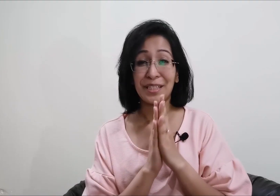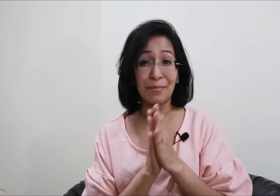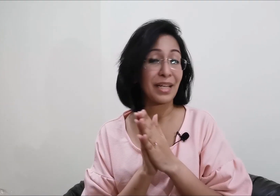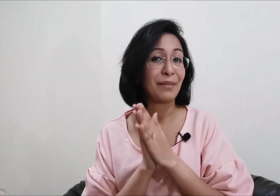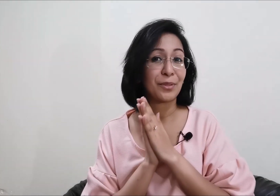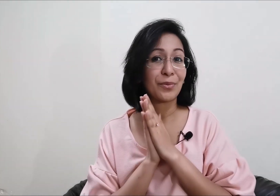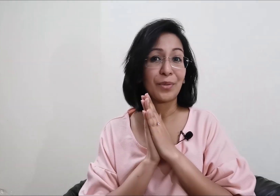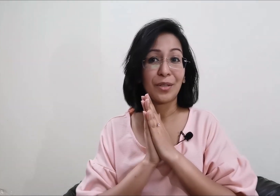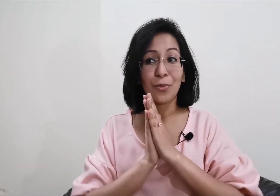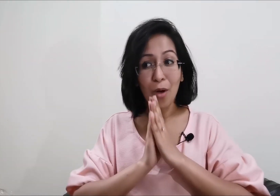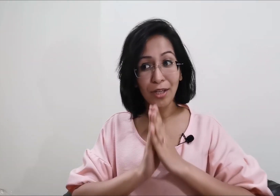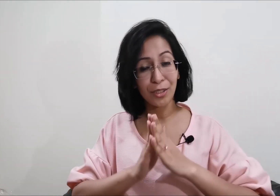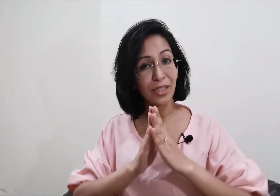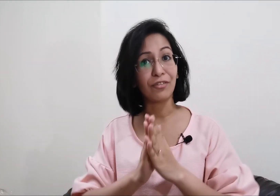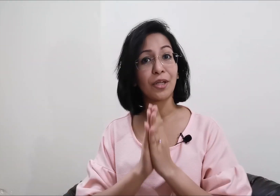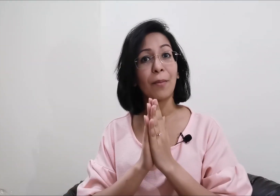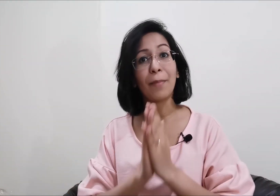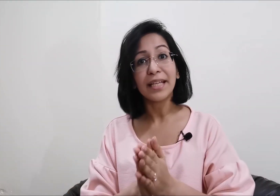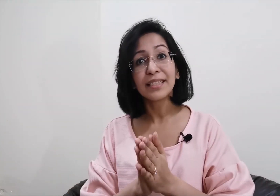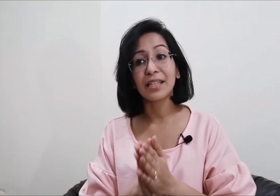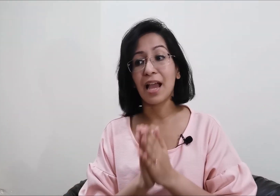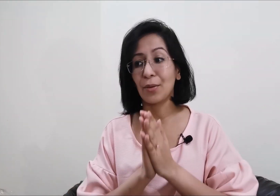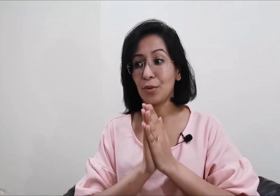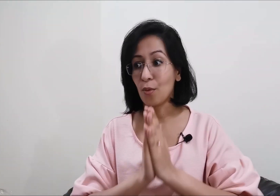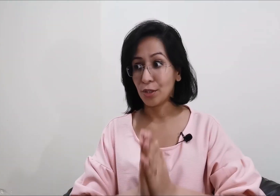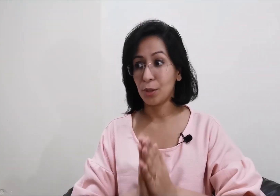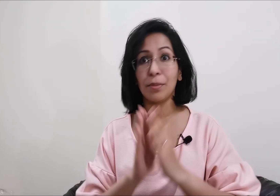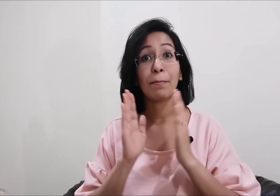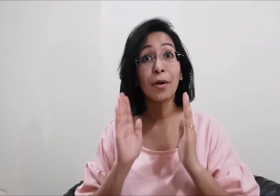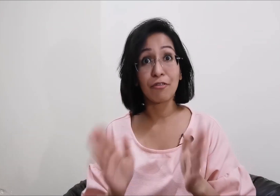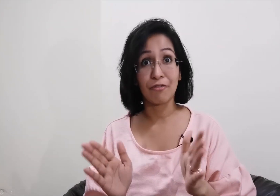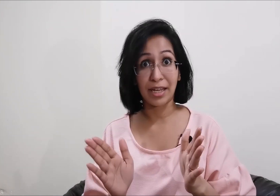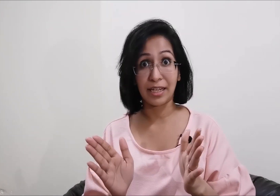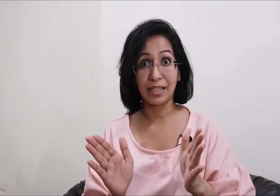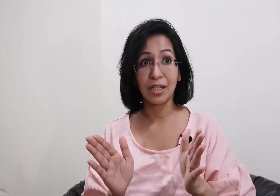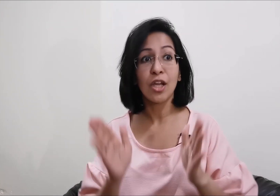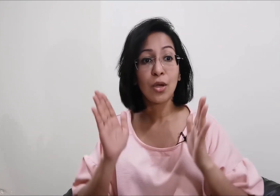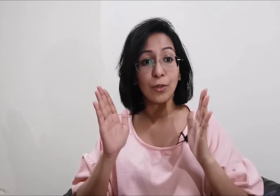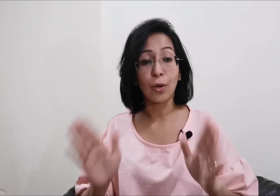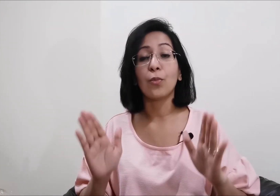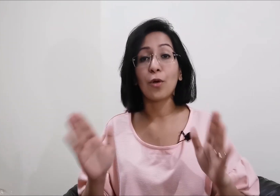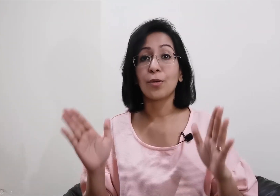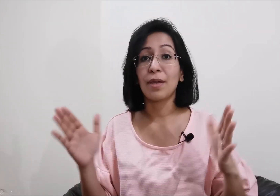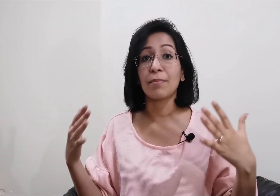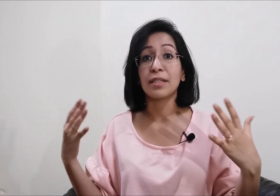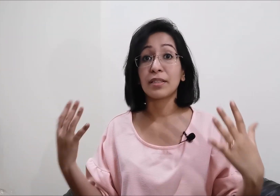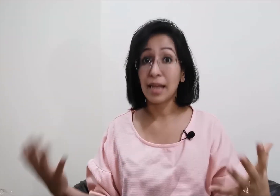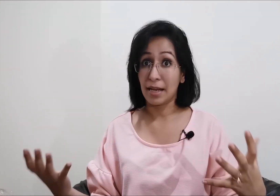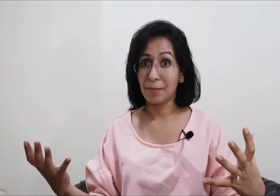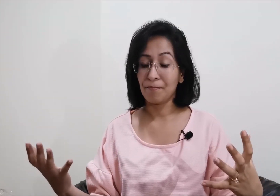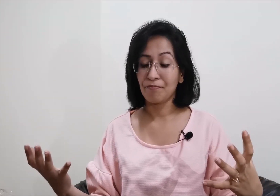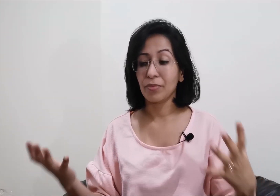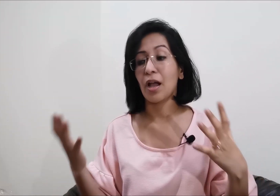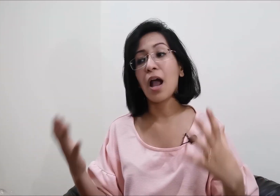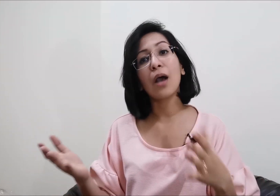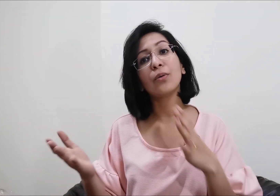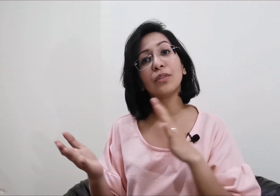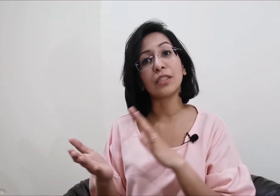sometimes we want to give it our best and we want to be perfect at it don't want to make a mistake now how this